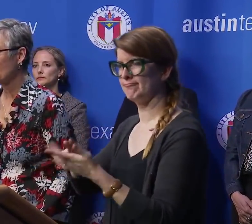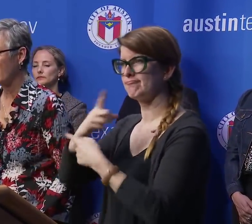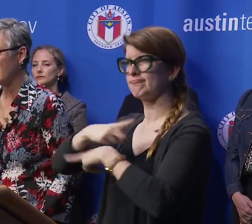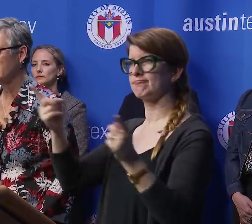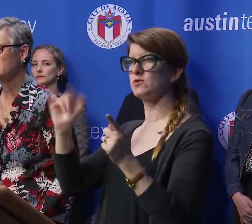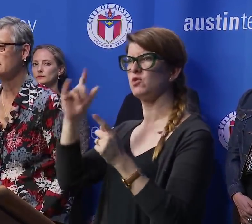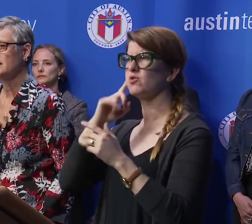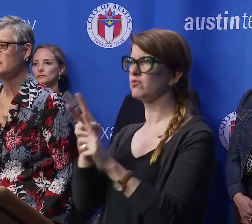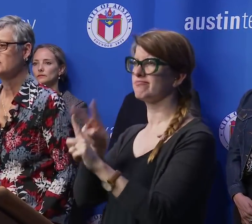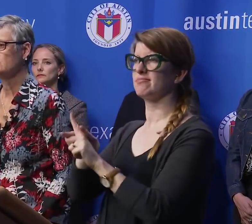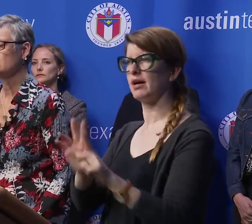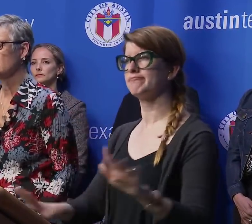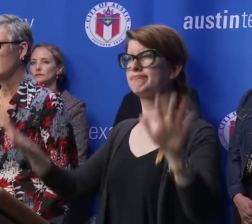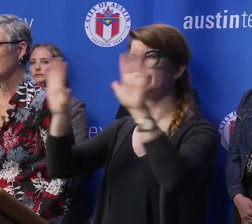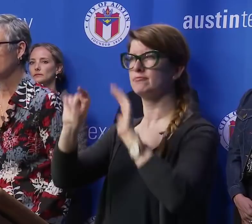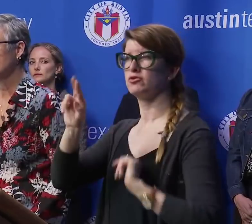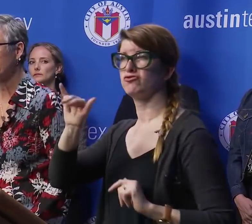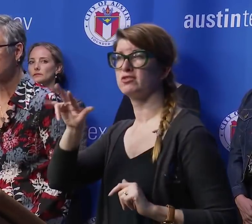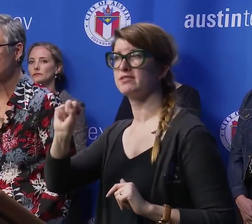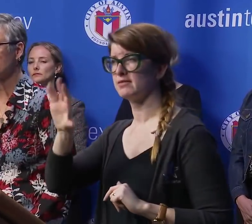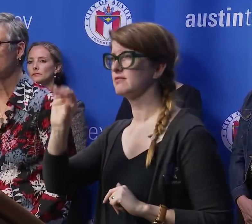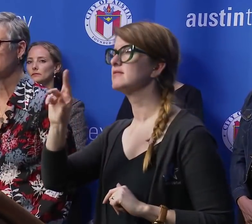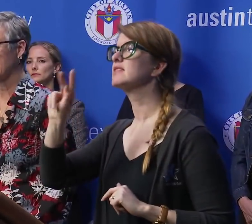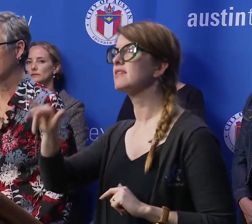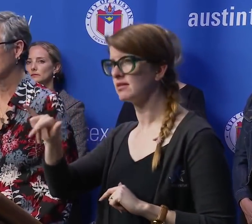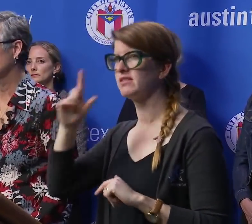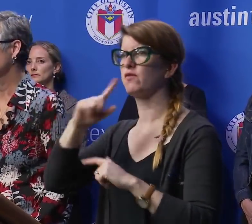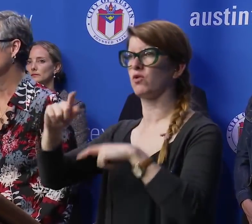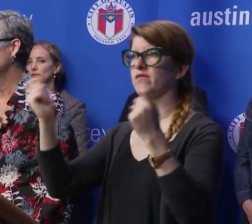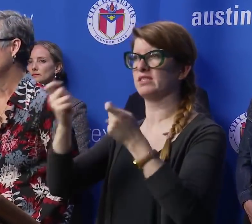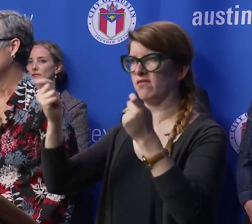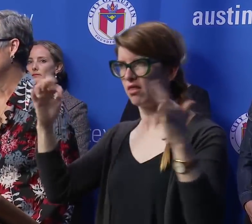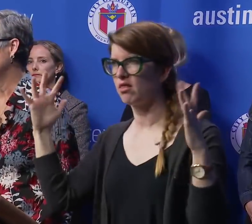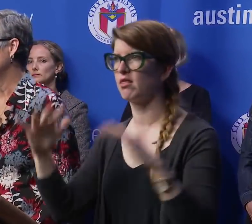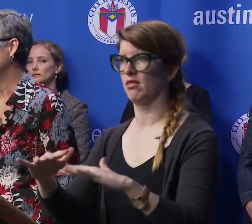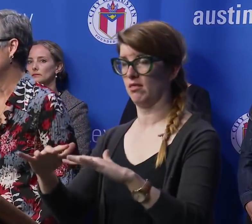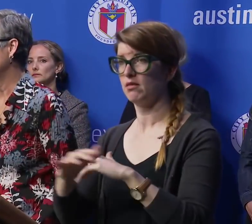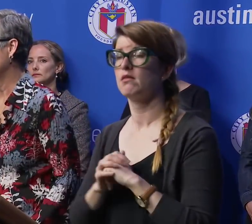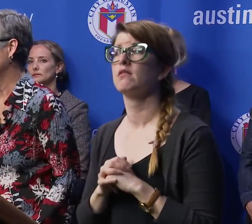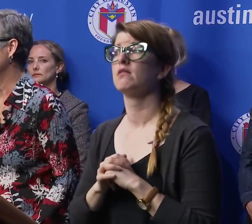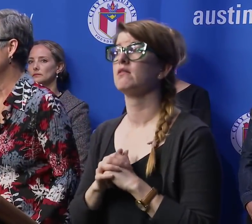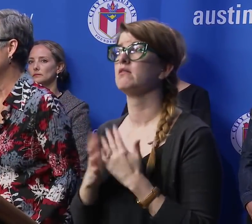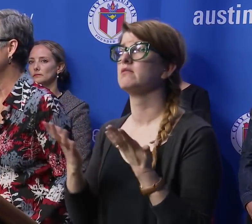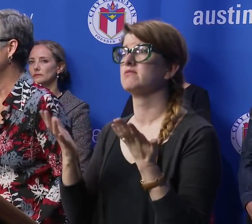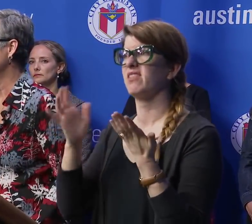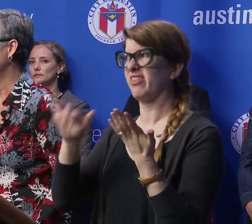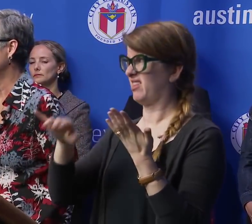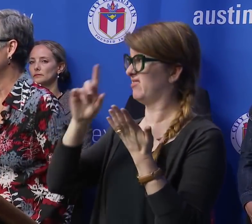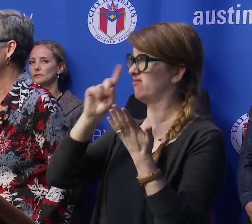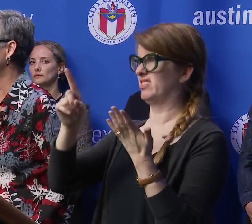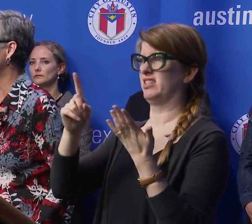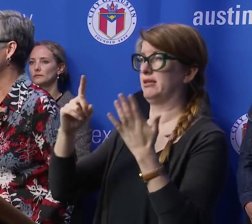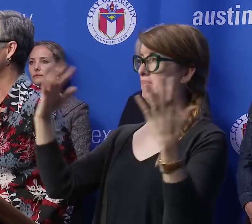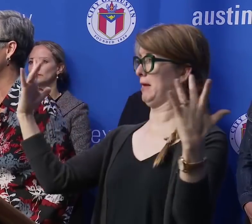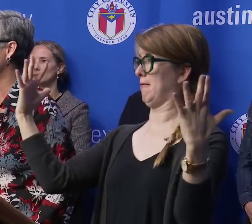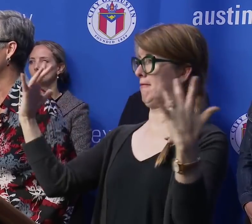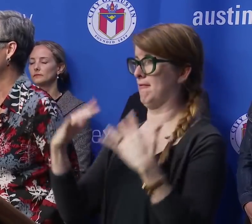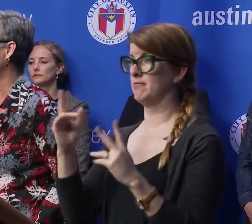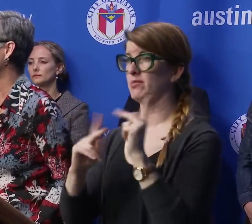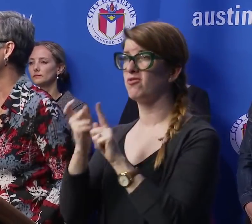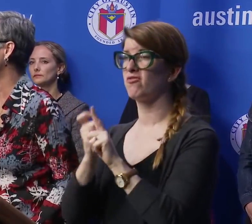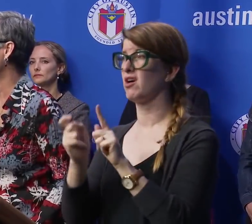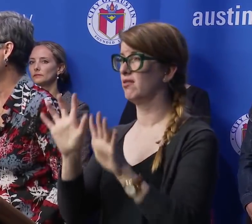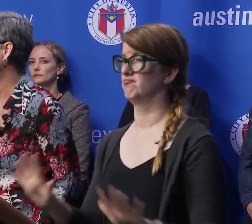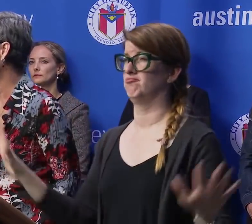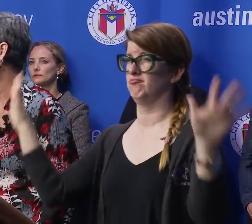countywide to festival gatherings that are attracting individuals from